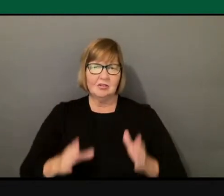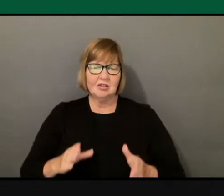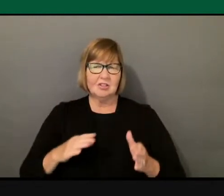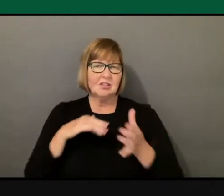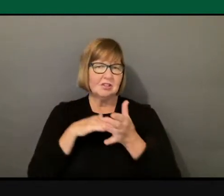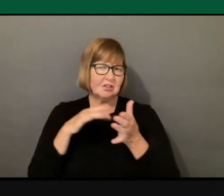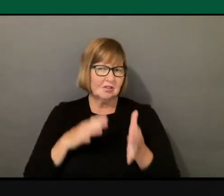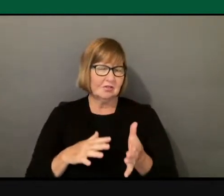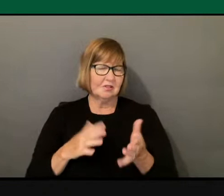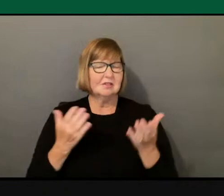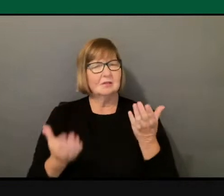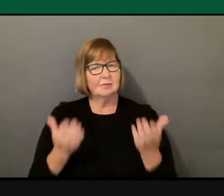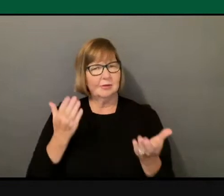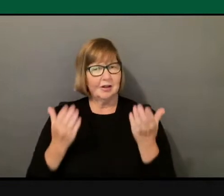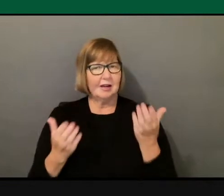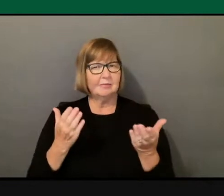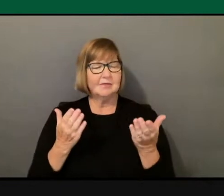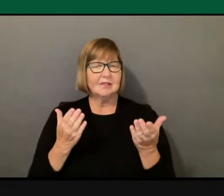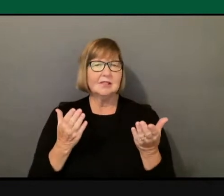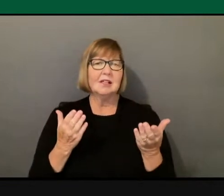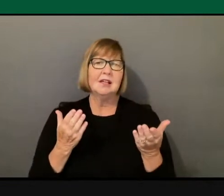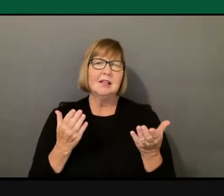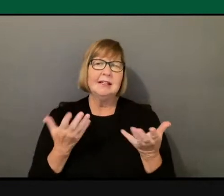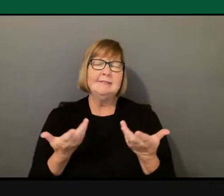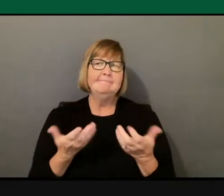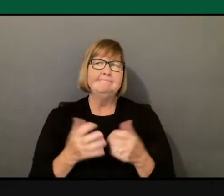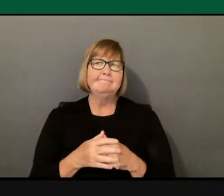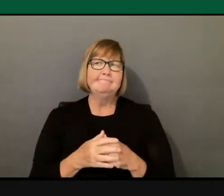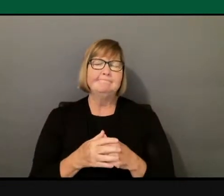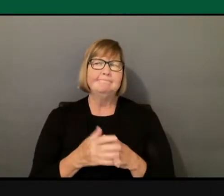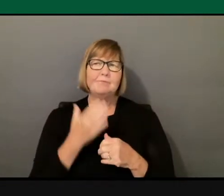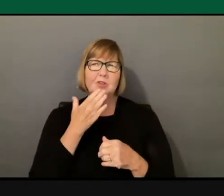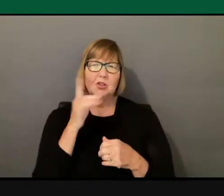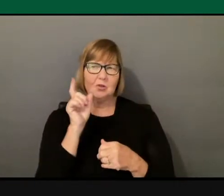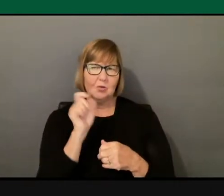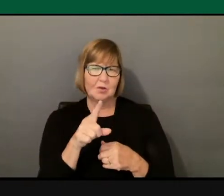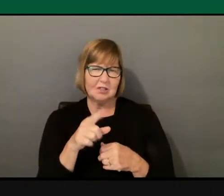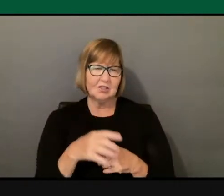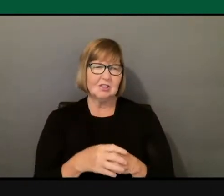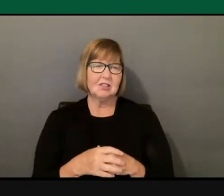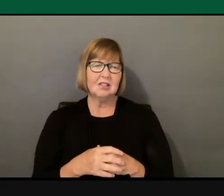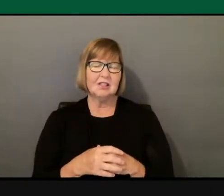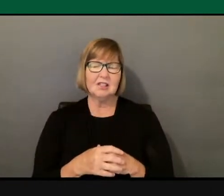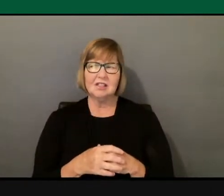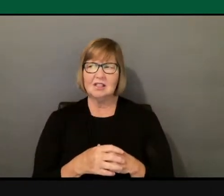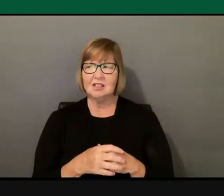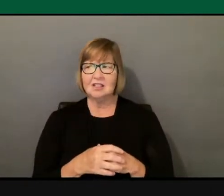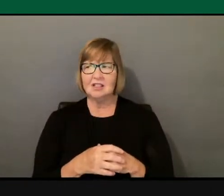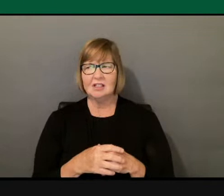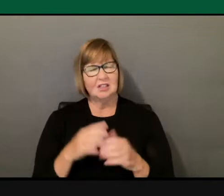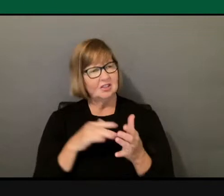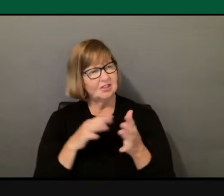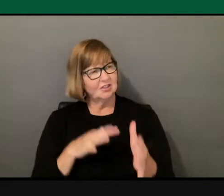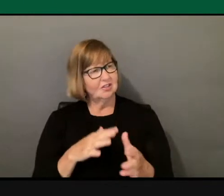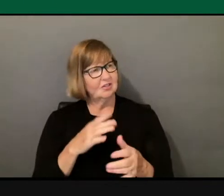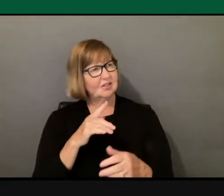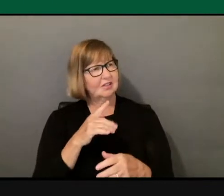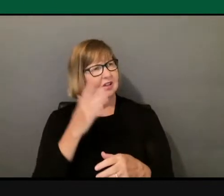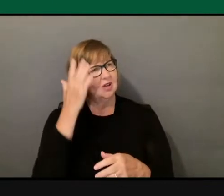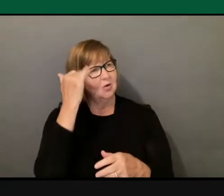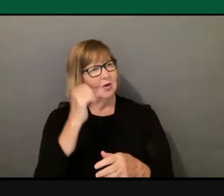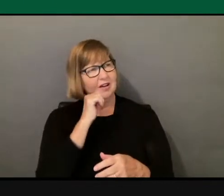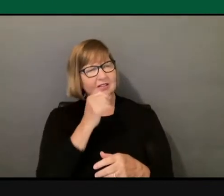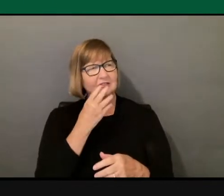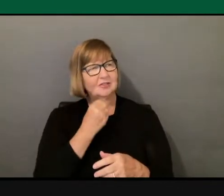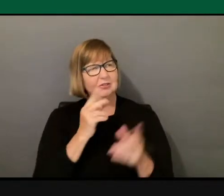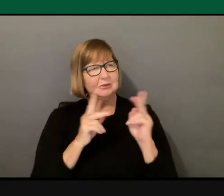a good question is like this that I receive is, why didn't the Jews believe in Jesus? Like, that's a question that I get sometimes